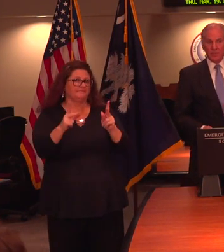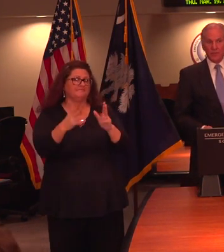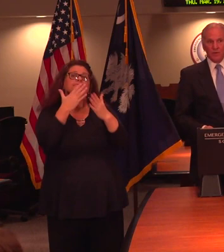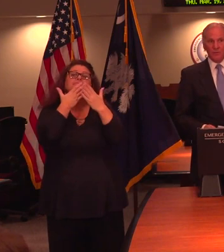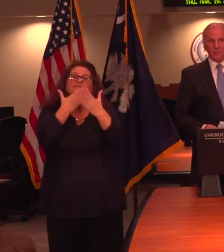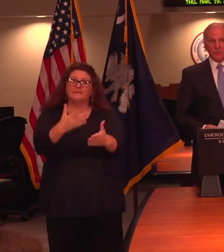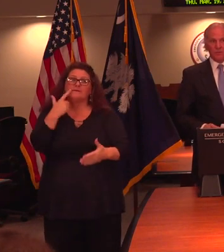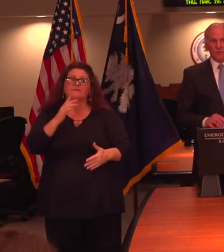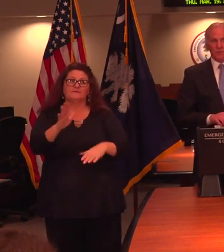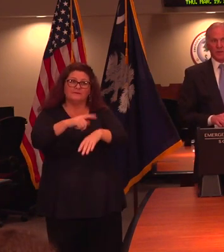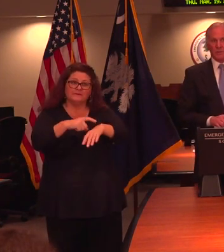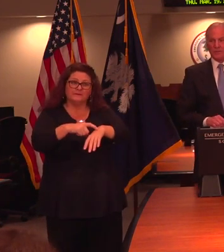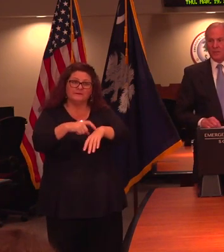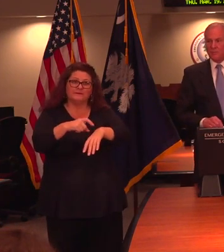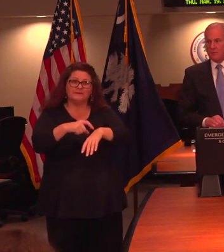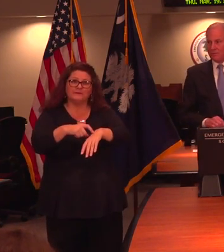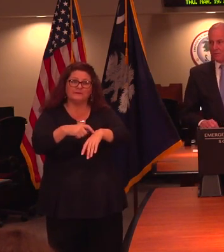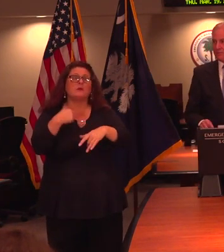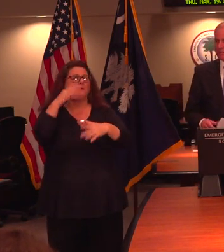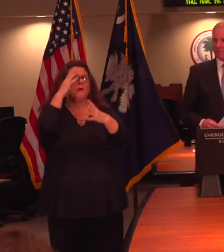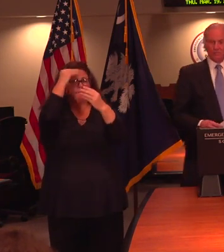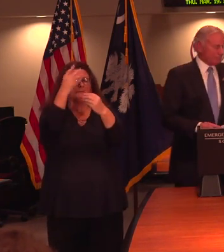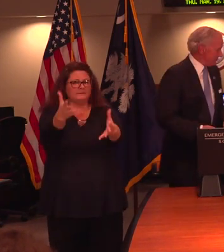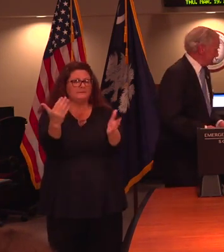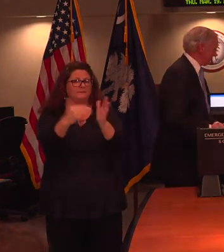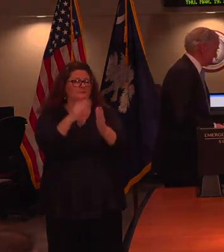Thank you very much, and we will do our best to keep you informed.